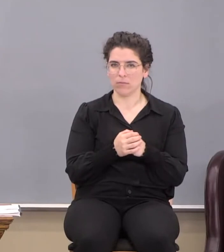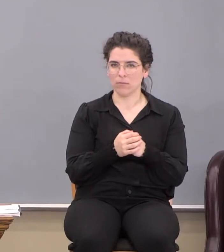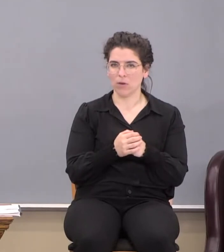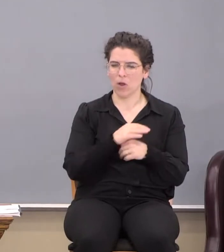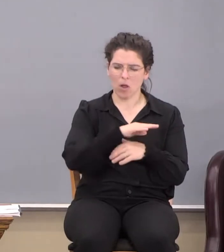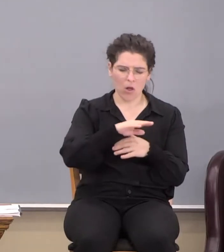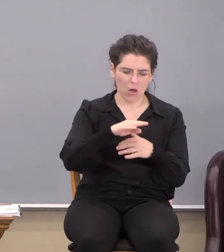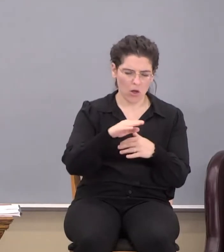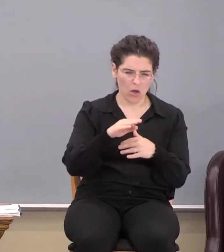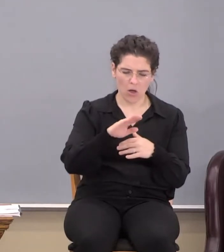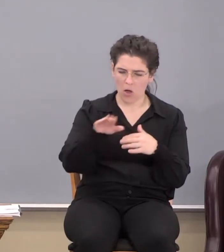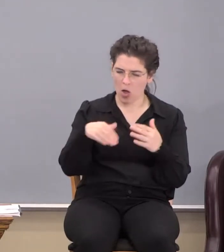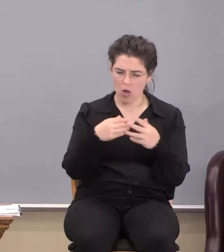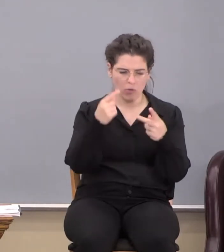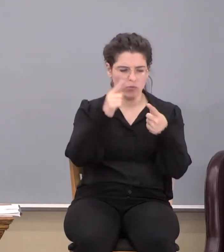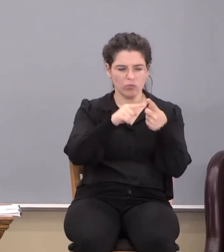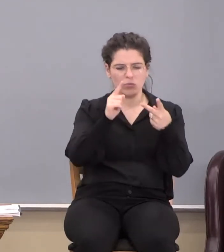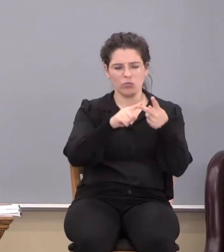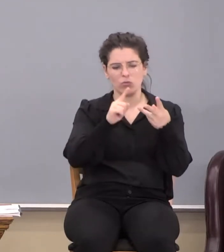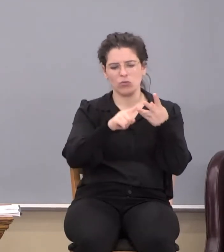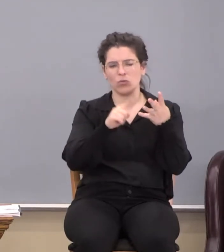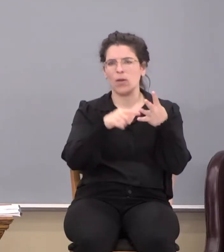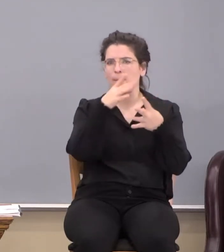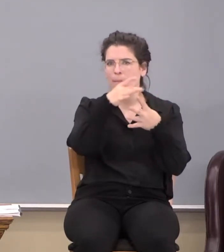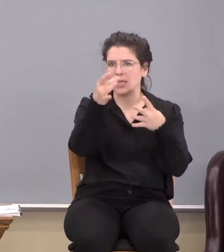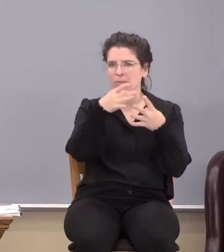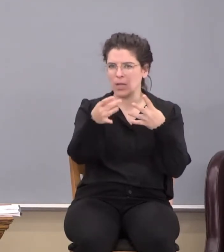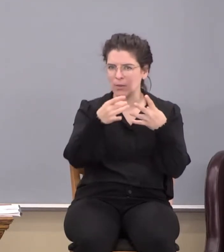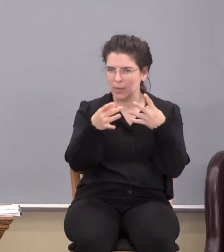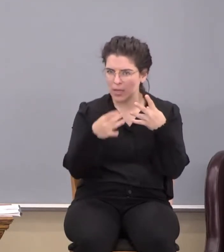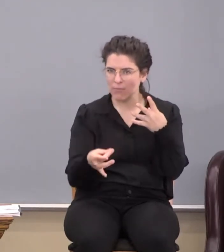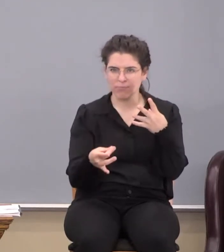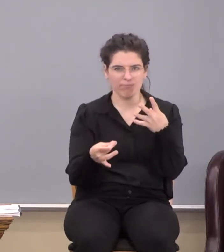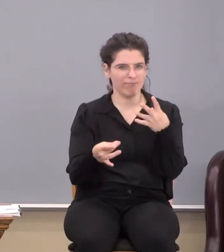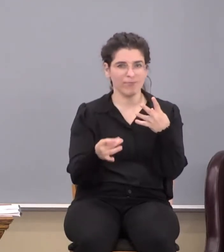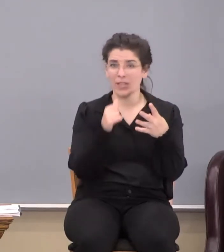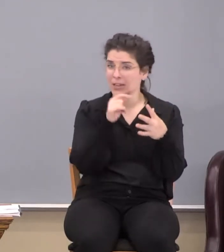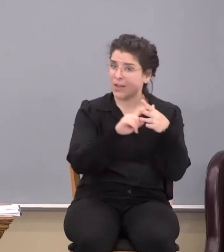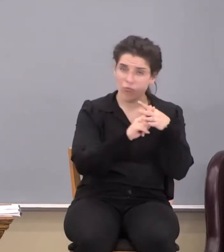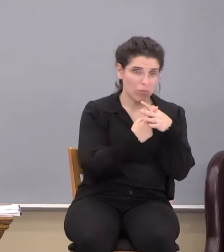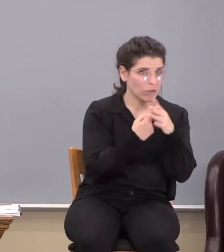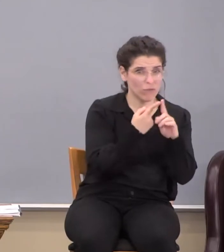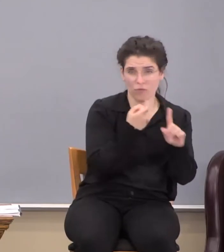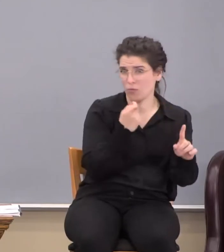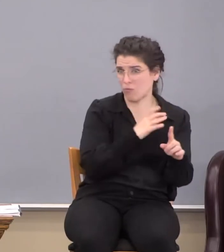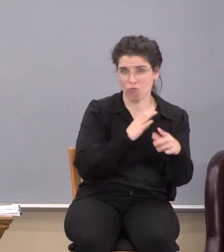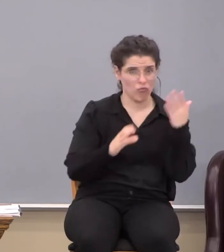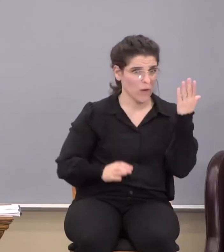All those four categories of messages that didn't originate from Christ.